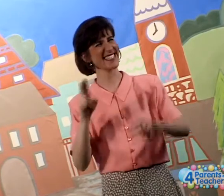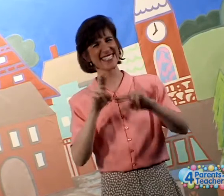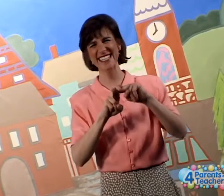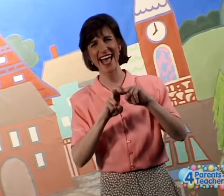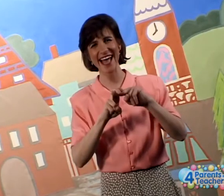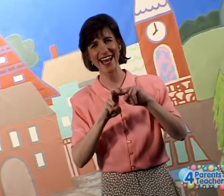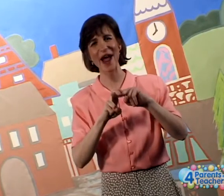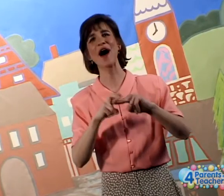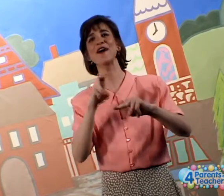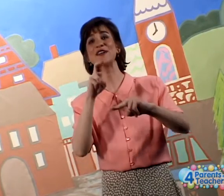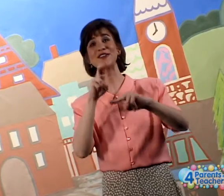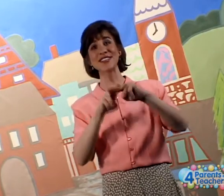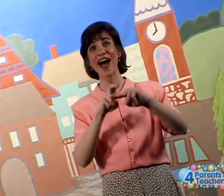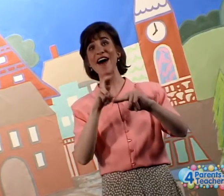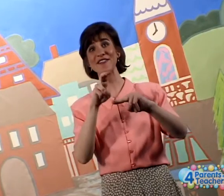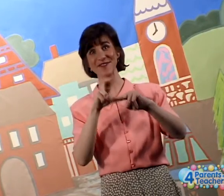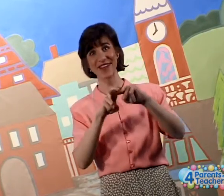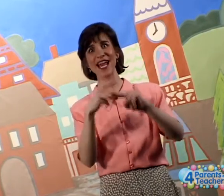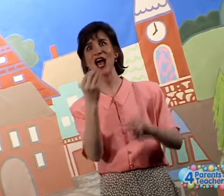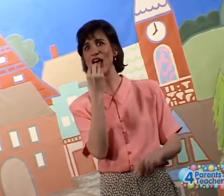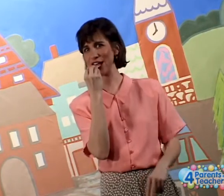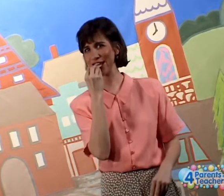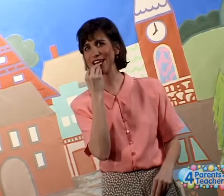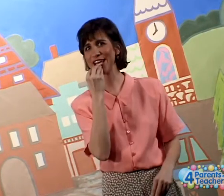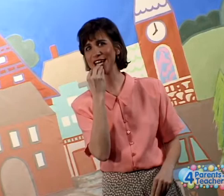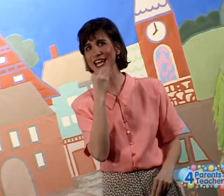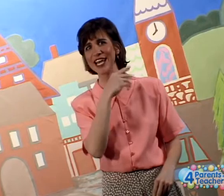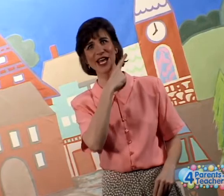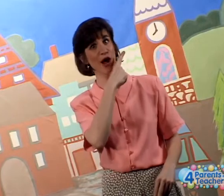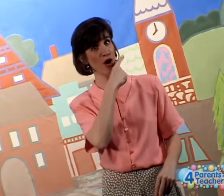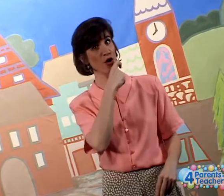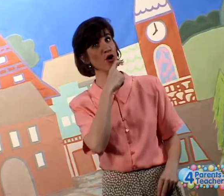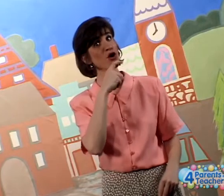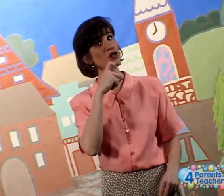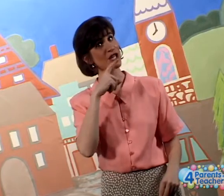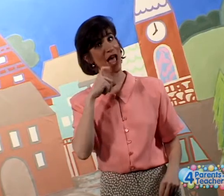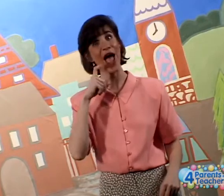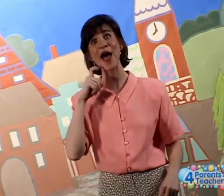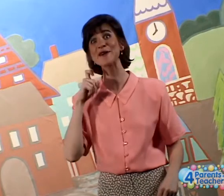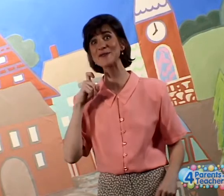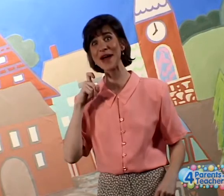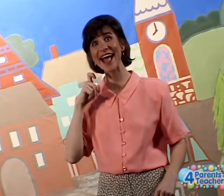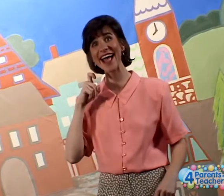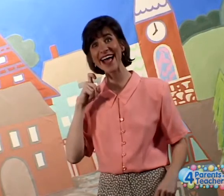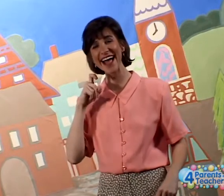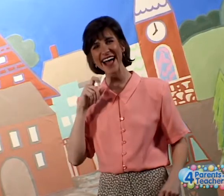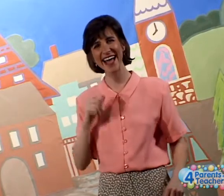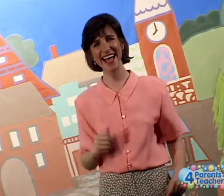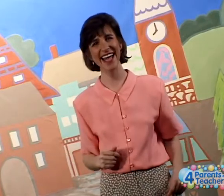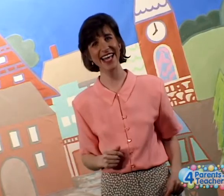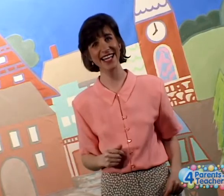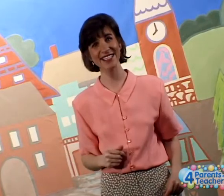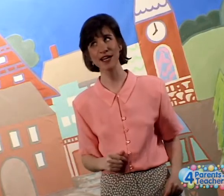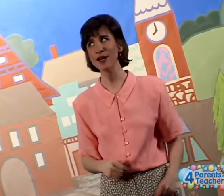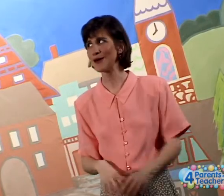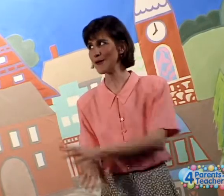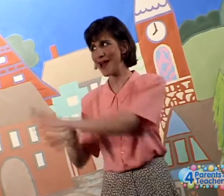sat on her tuppet eating her curds and whey. When